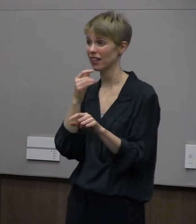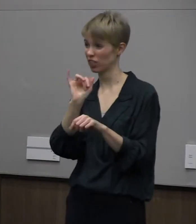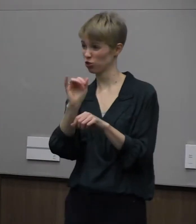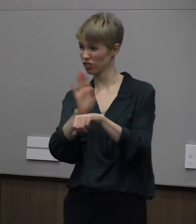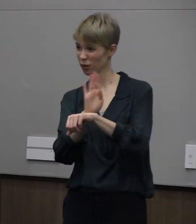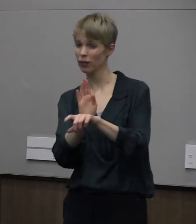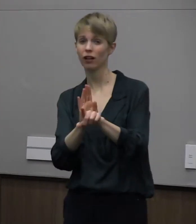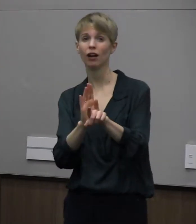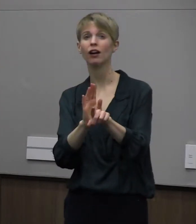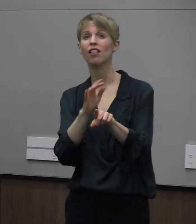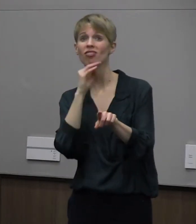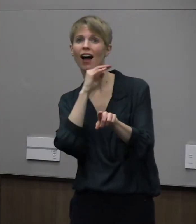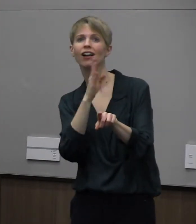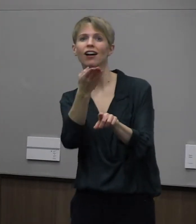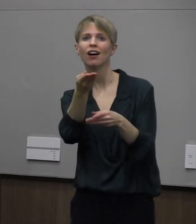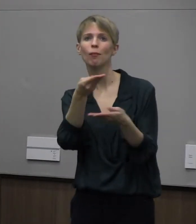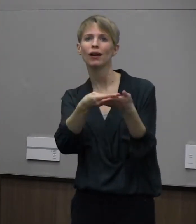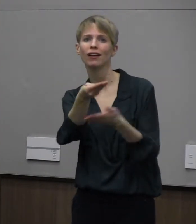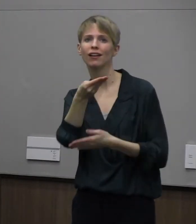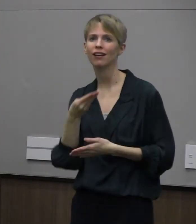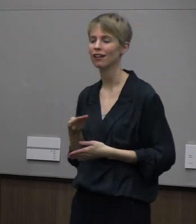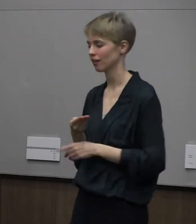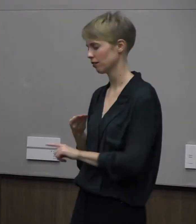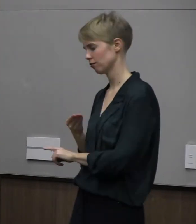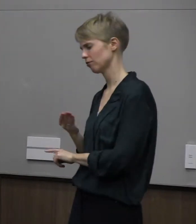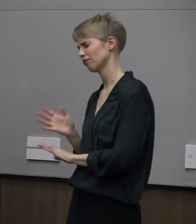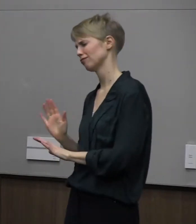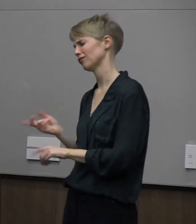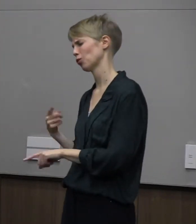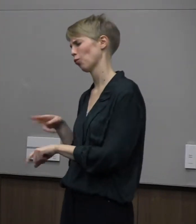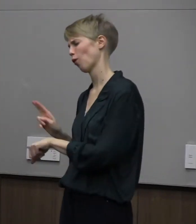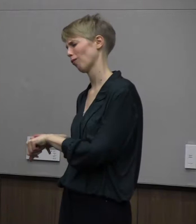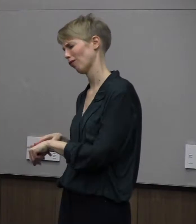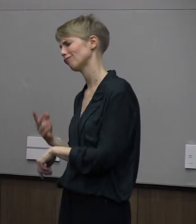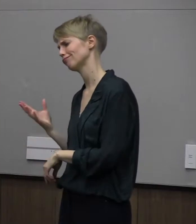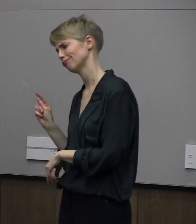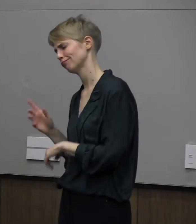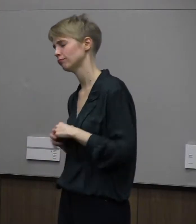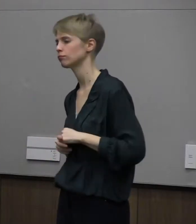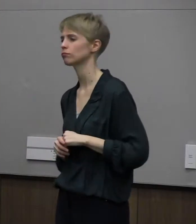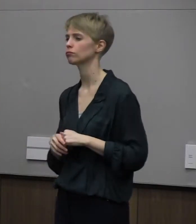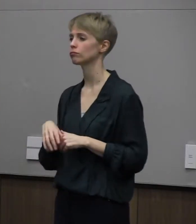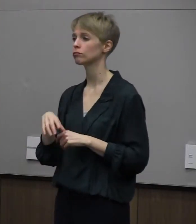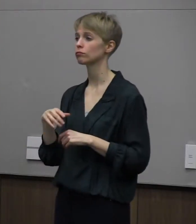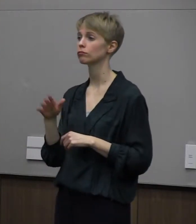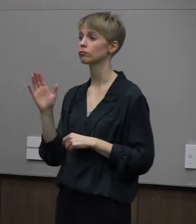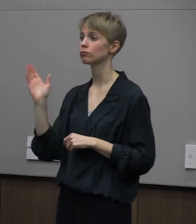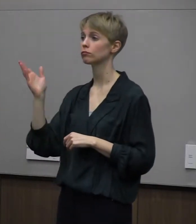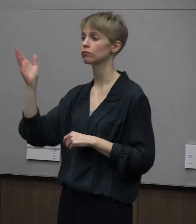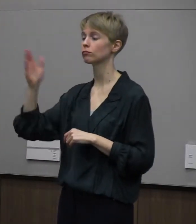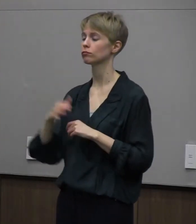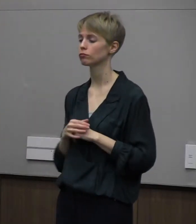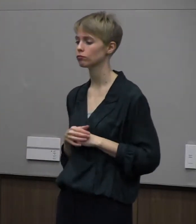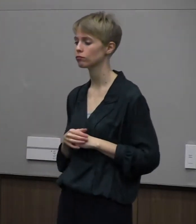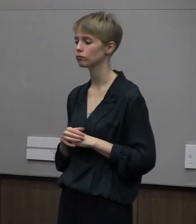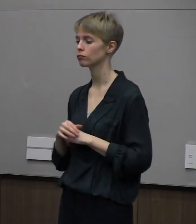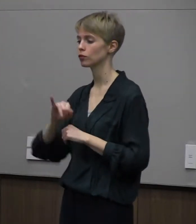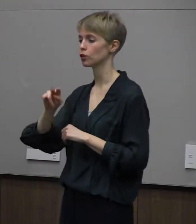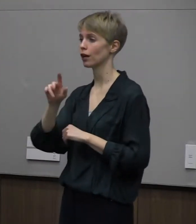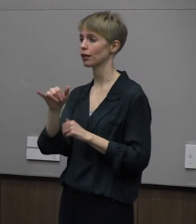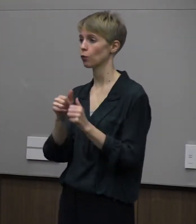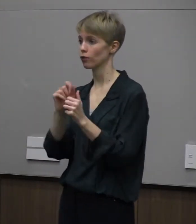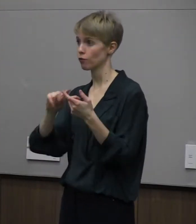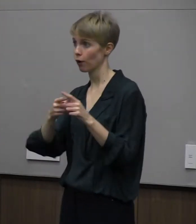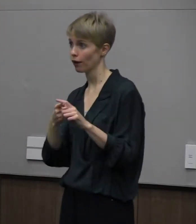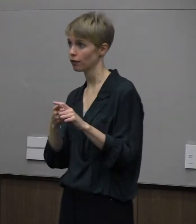she said. Everybody does it. When he was 14, Johnny and his family went to the movies. His father said, tell him